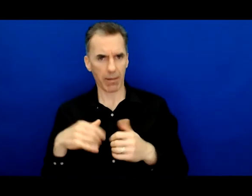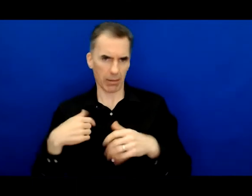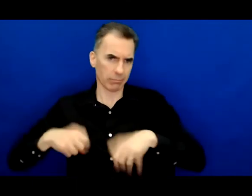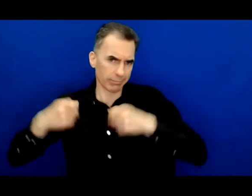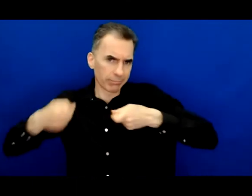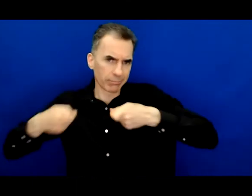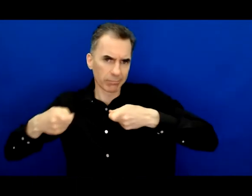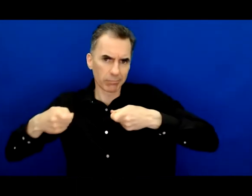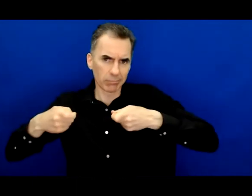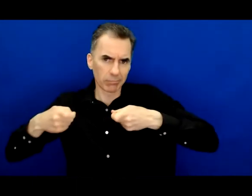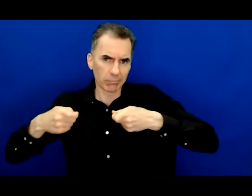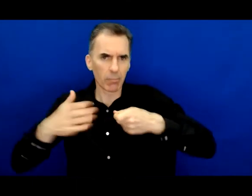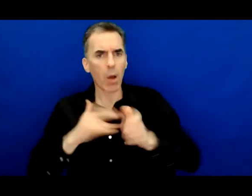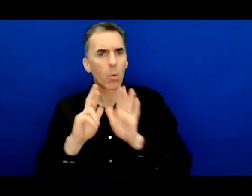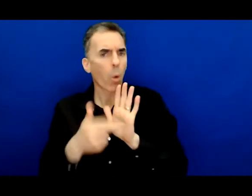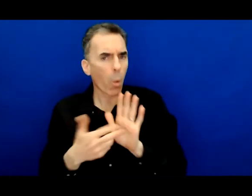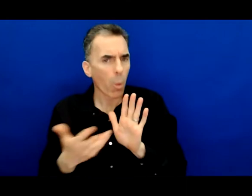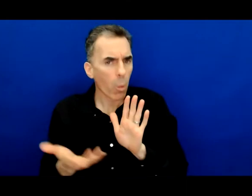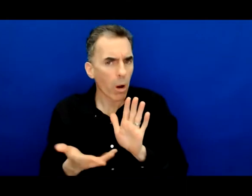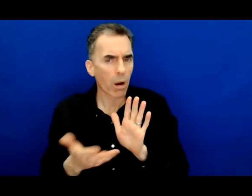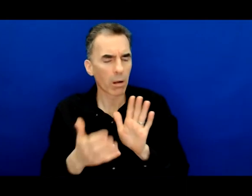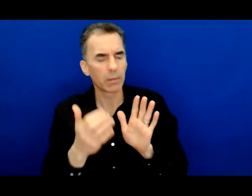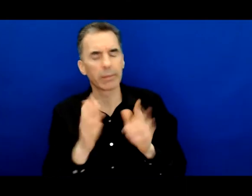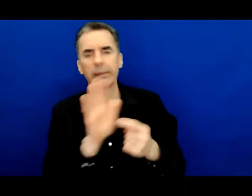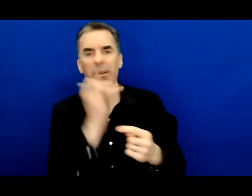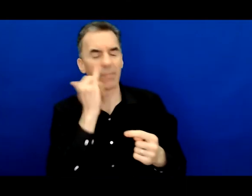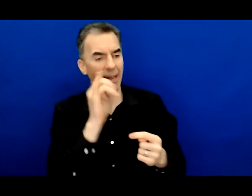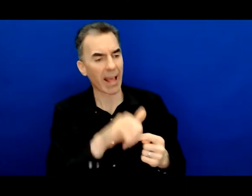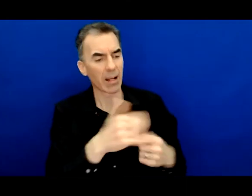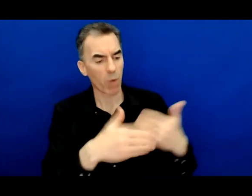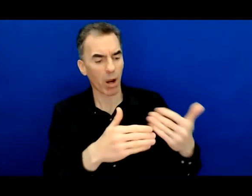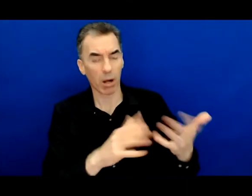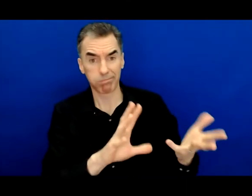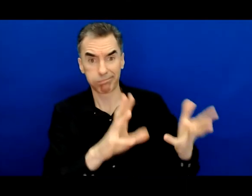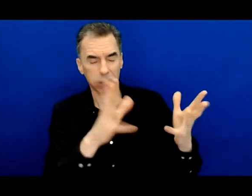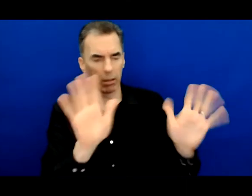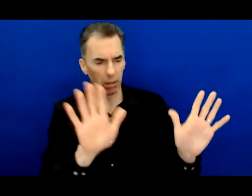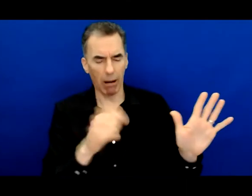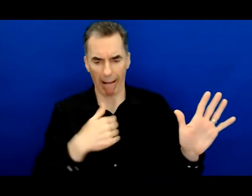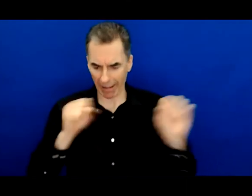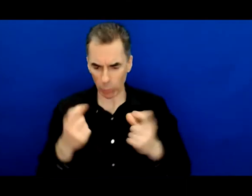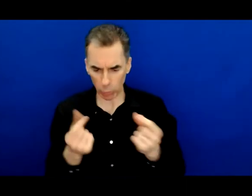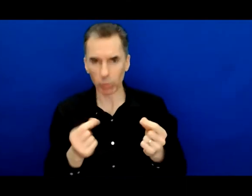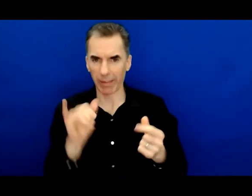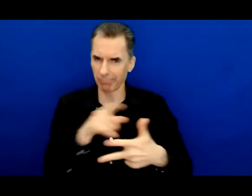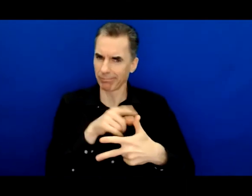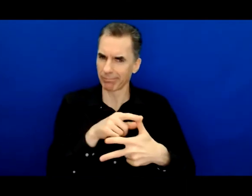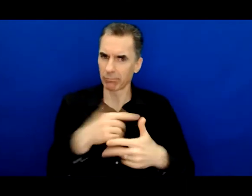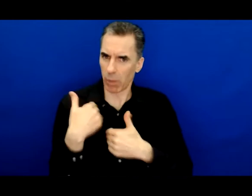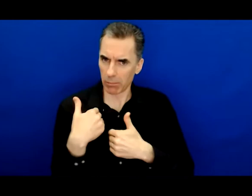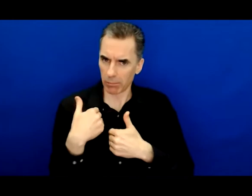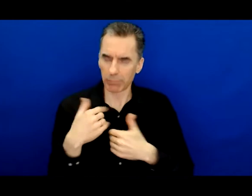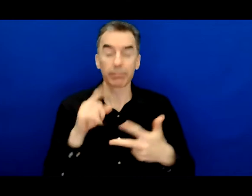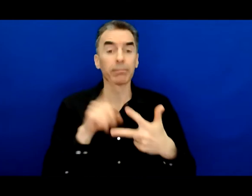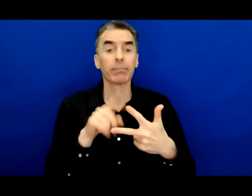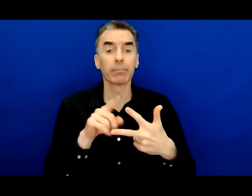what role are you playing in a process that's not going well so it's a very empowering place to come from number two self-reflection